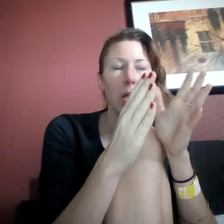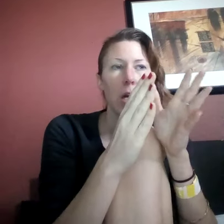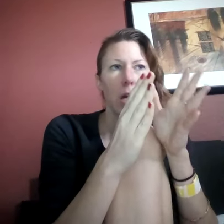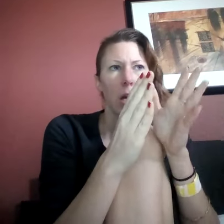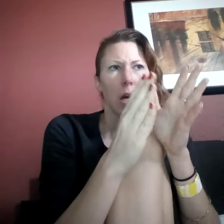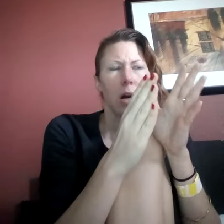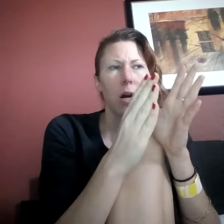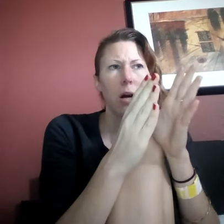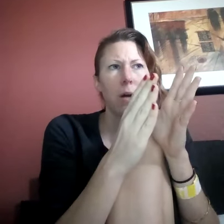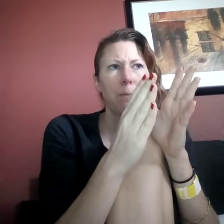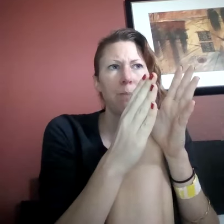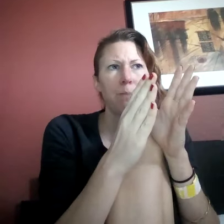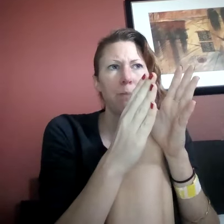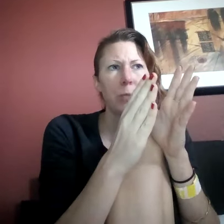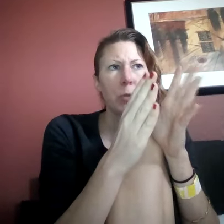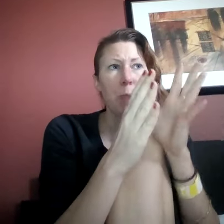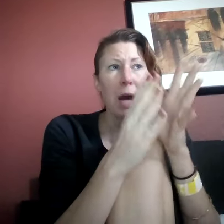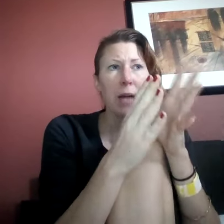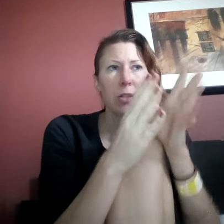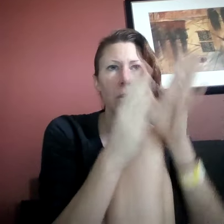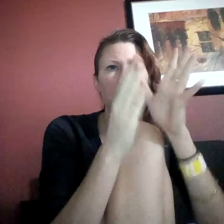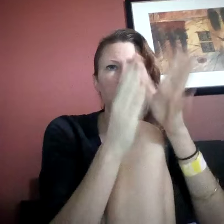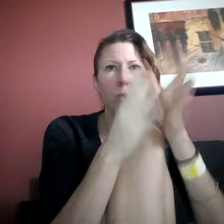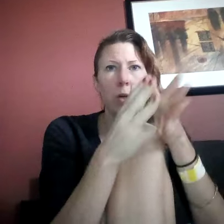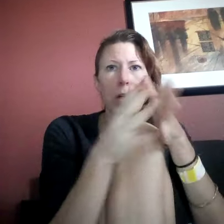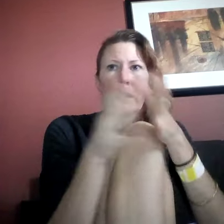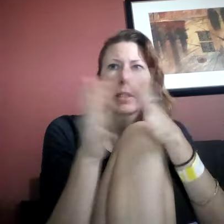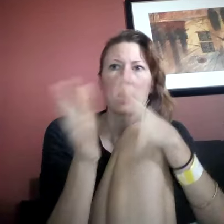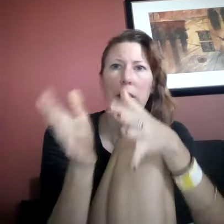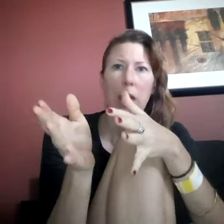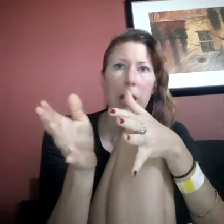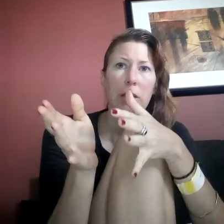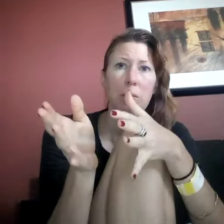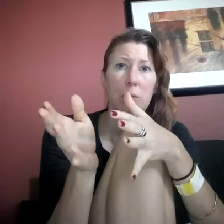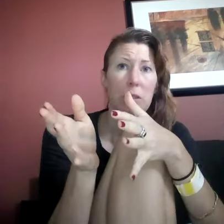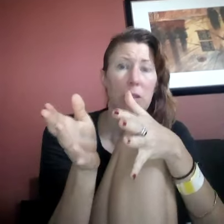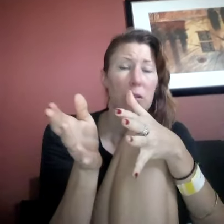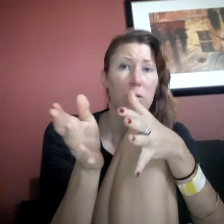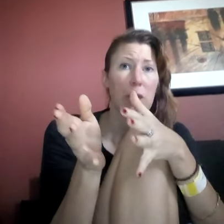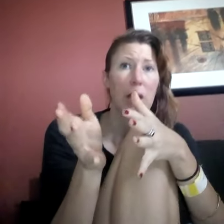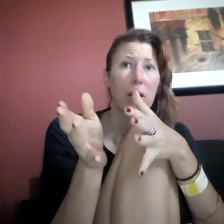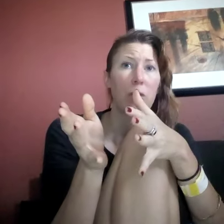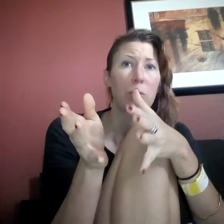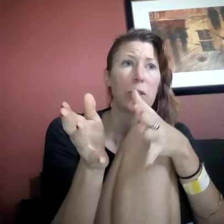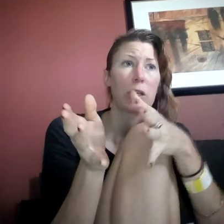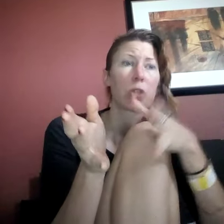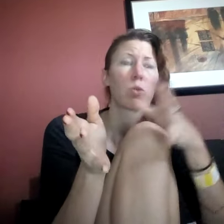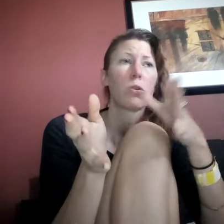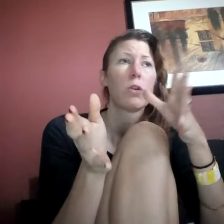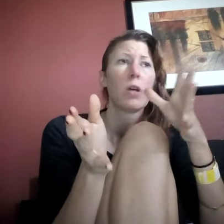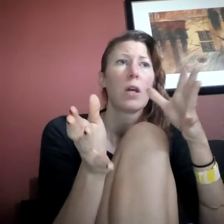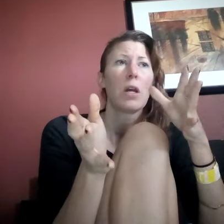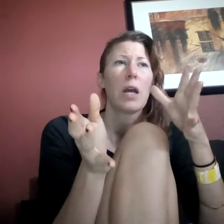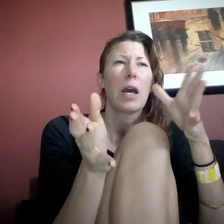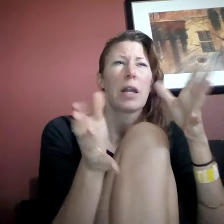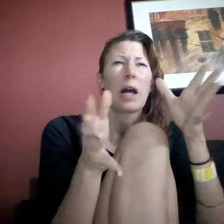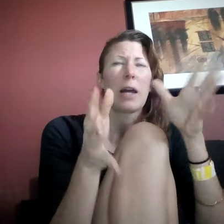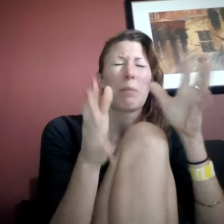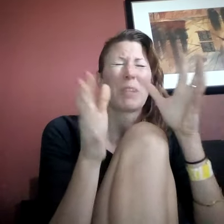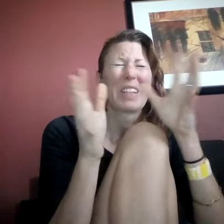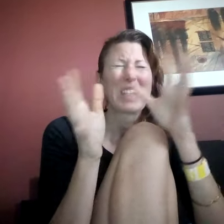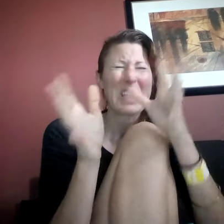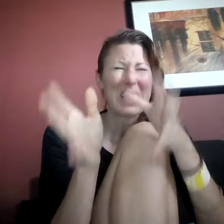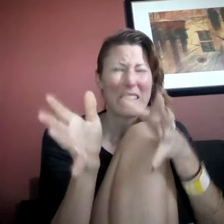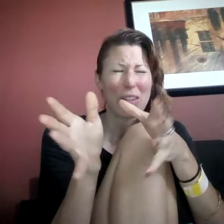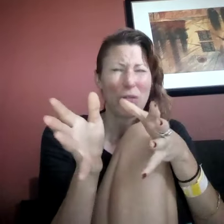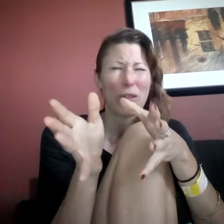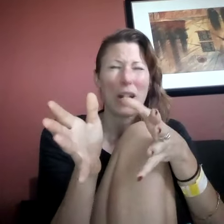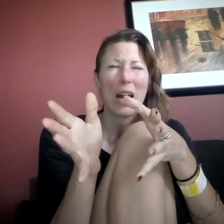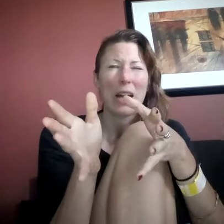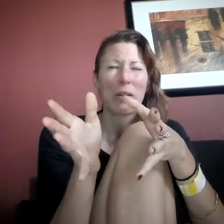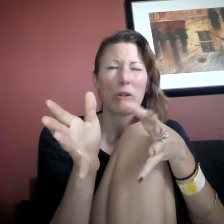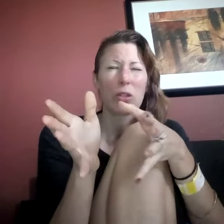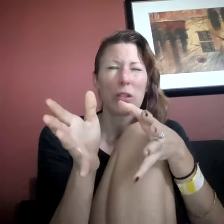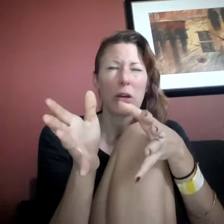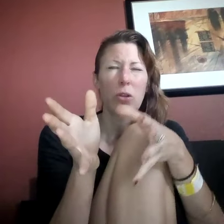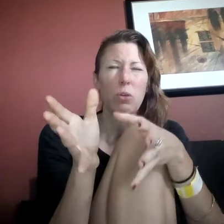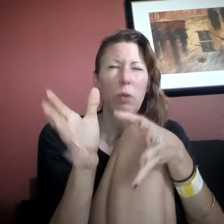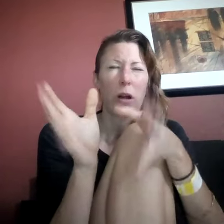um, pass off from one guy to the next, because I thought it was hella homosexual. And I believe that I could tell you where